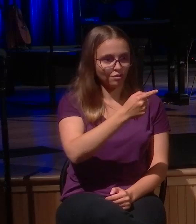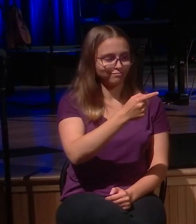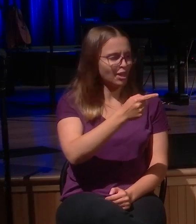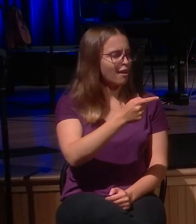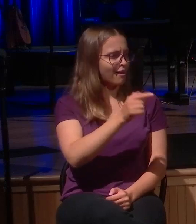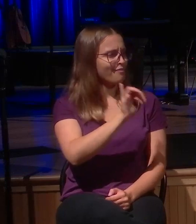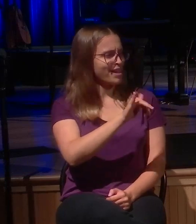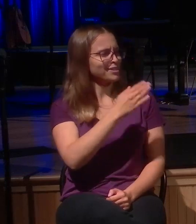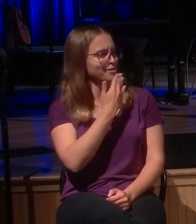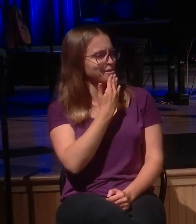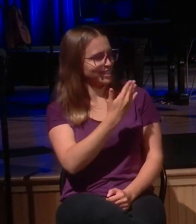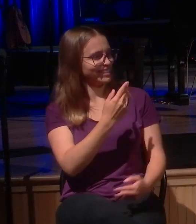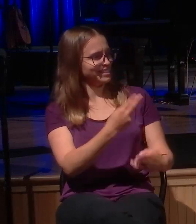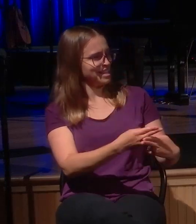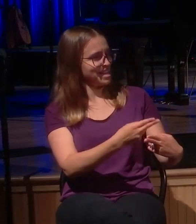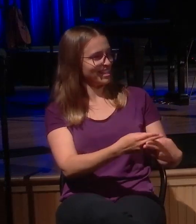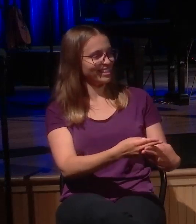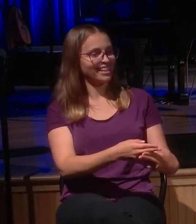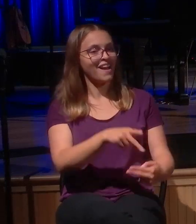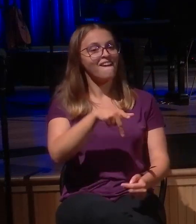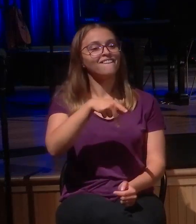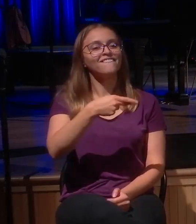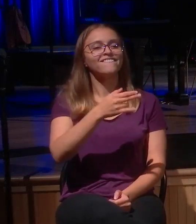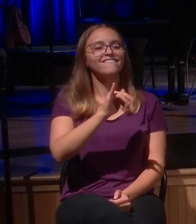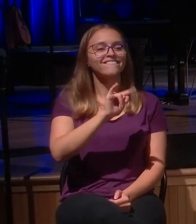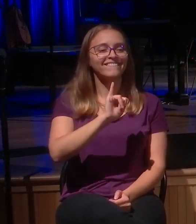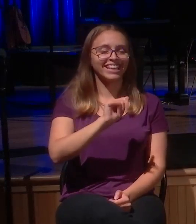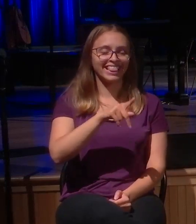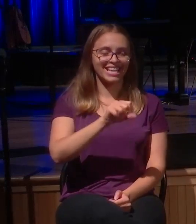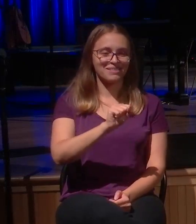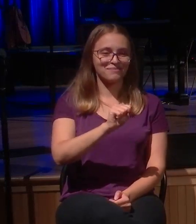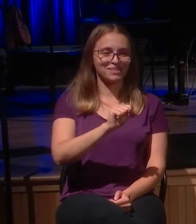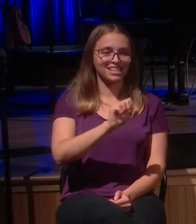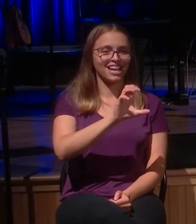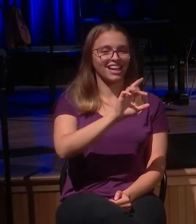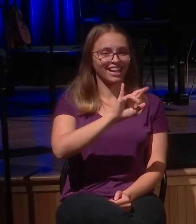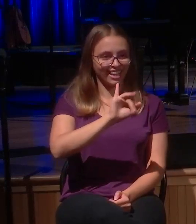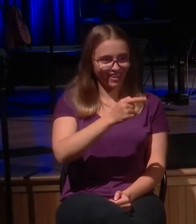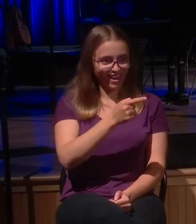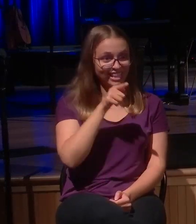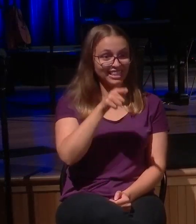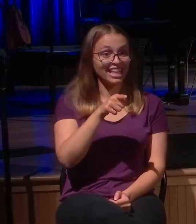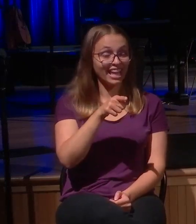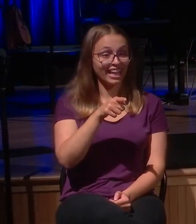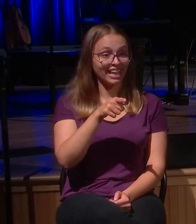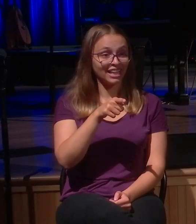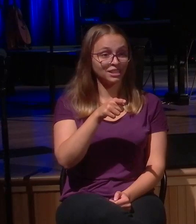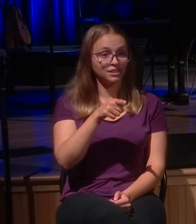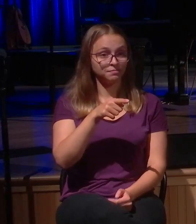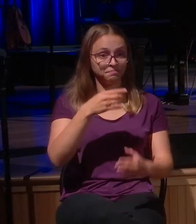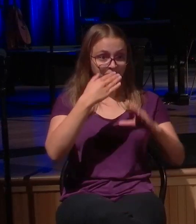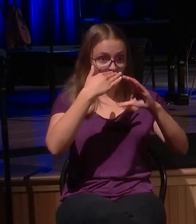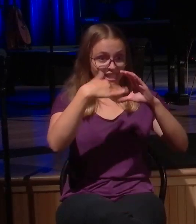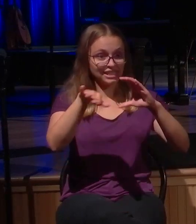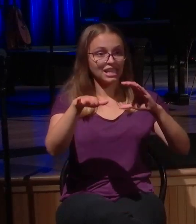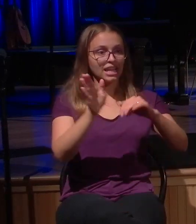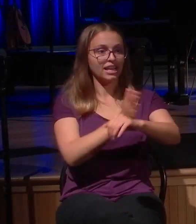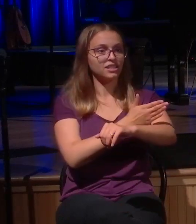and Dean. In 1999, they released a song. They actually, they played it right here on this